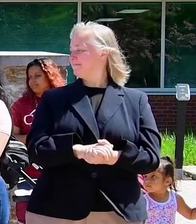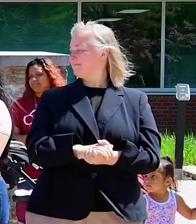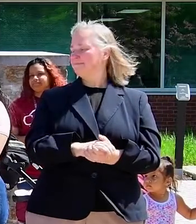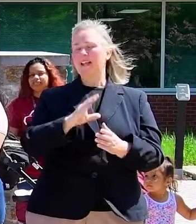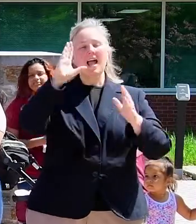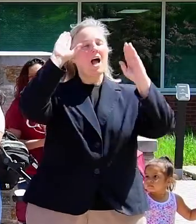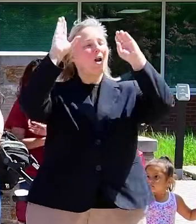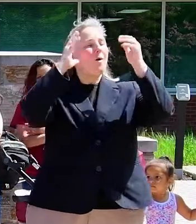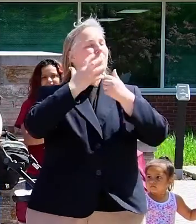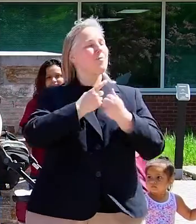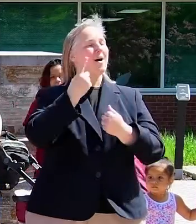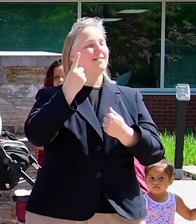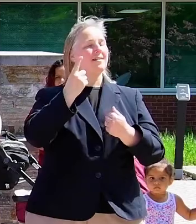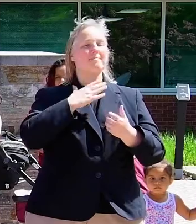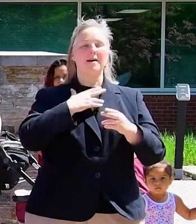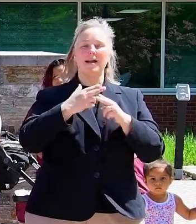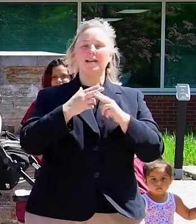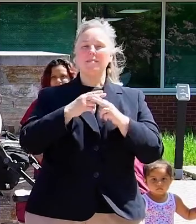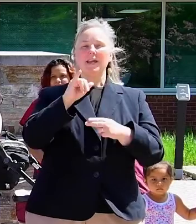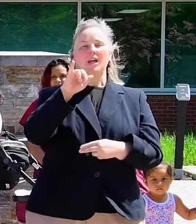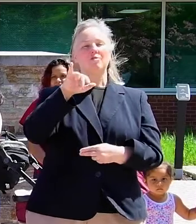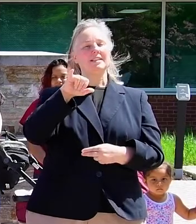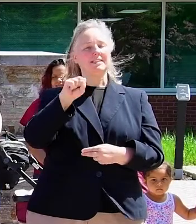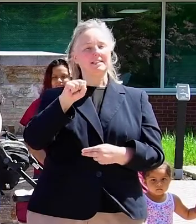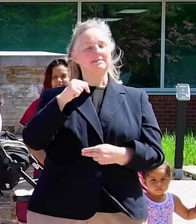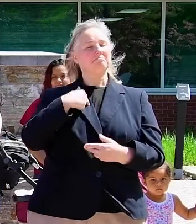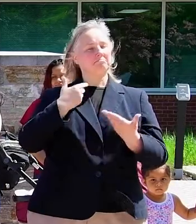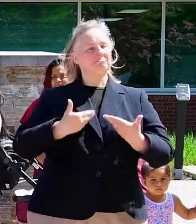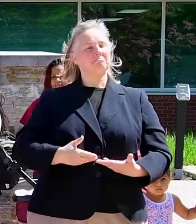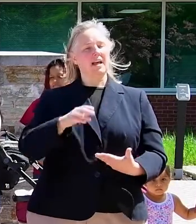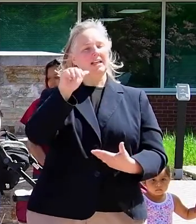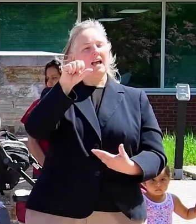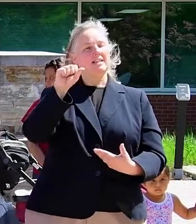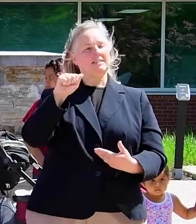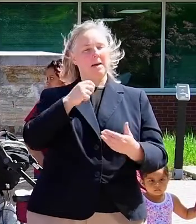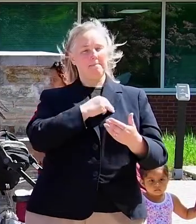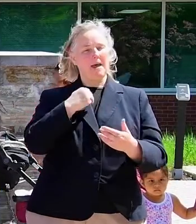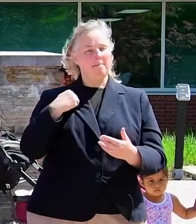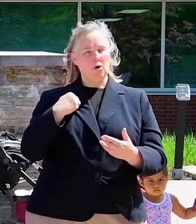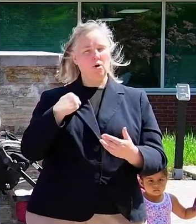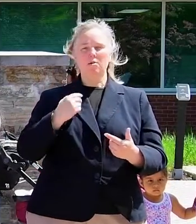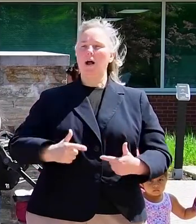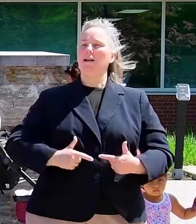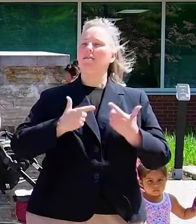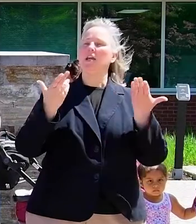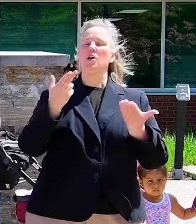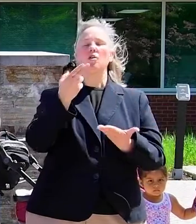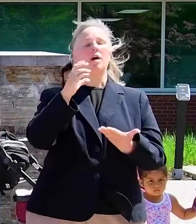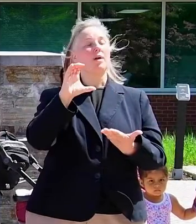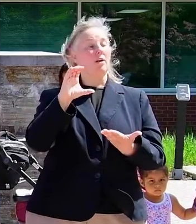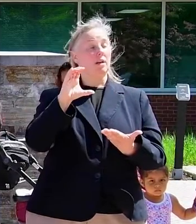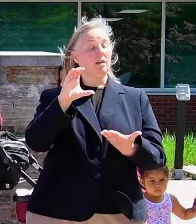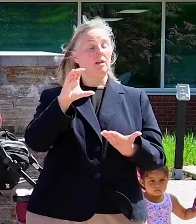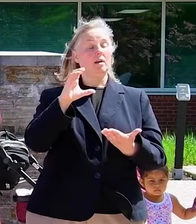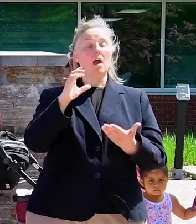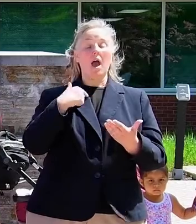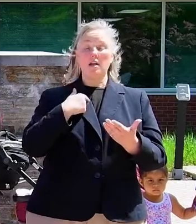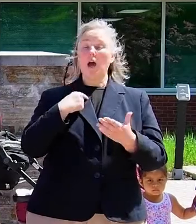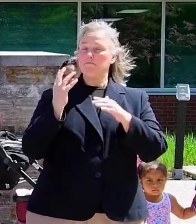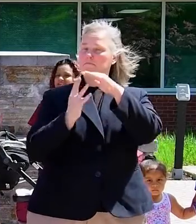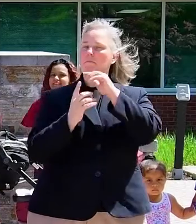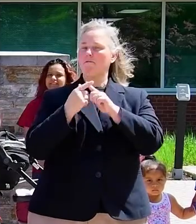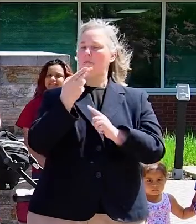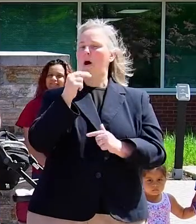Hello everyone. My name is Iris. I am a CASA member and a resident of Howard County, an undocumented immigrant from